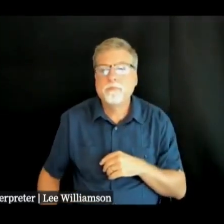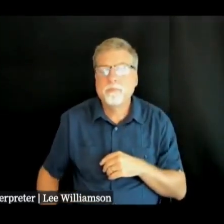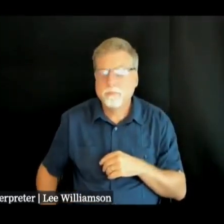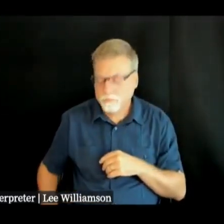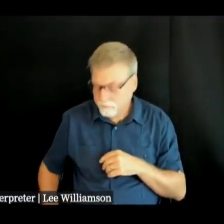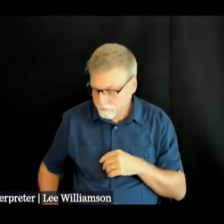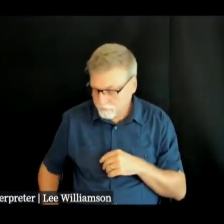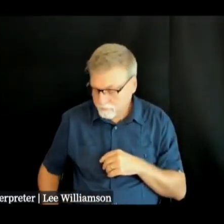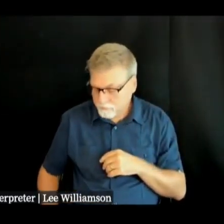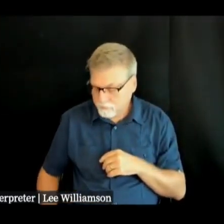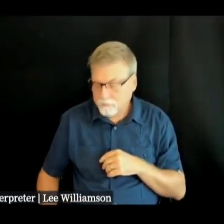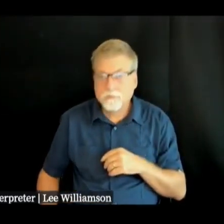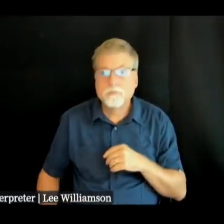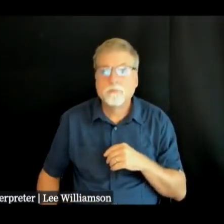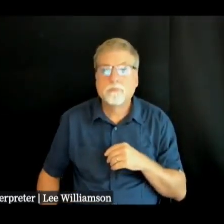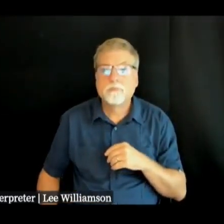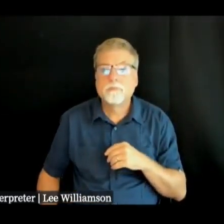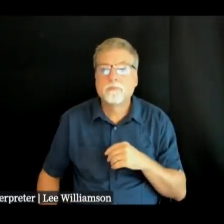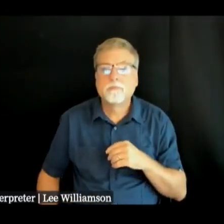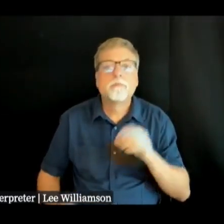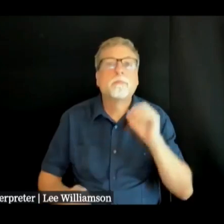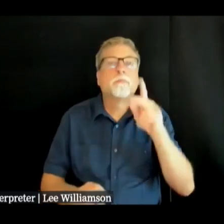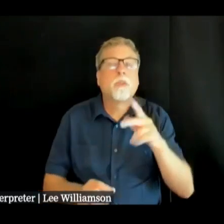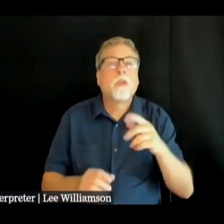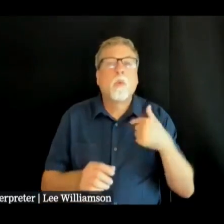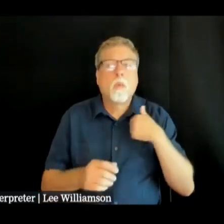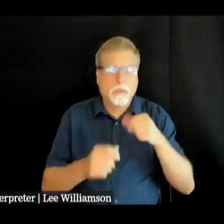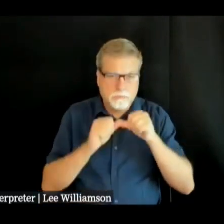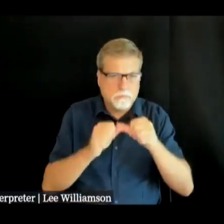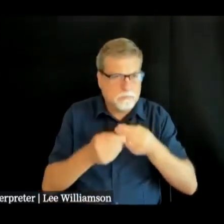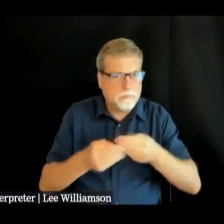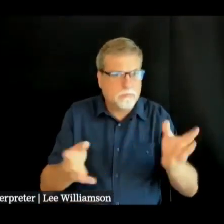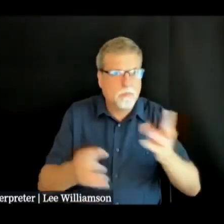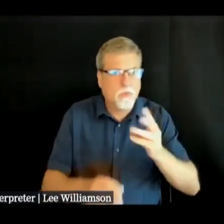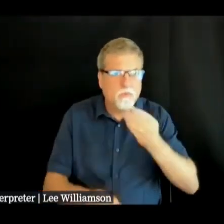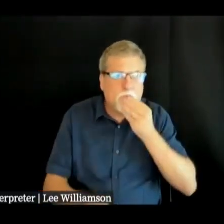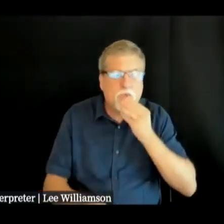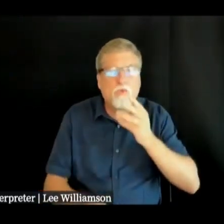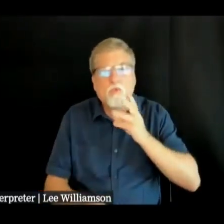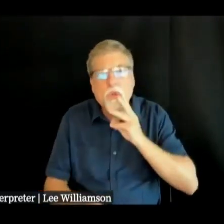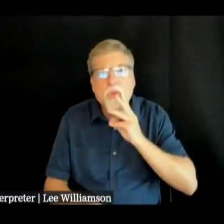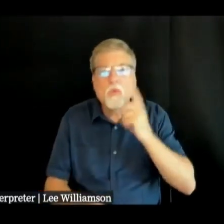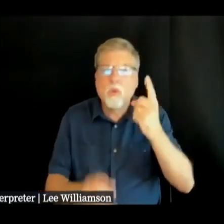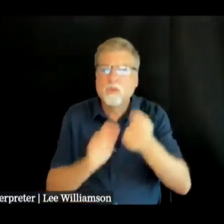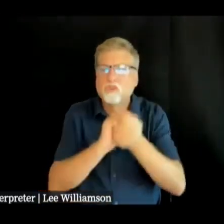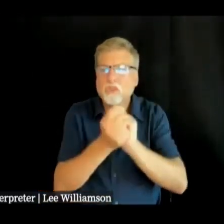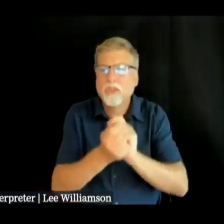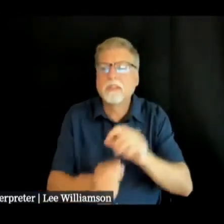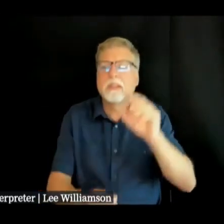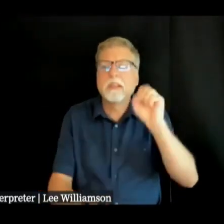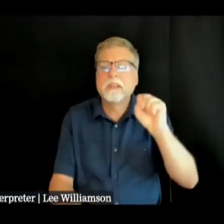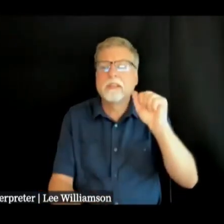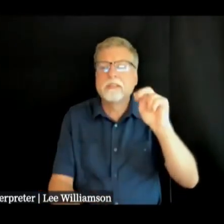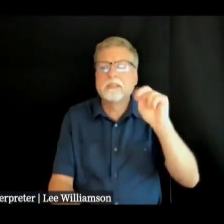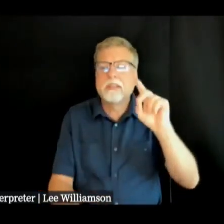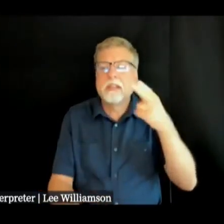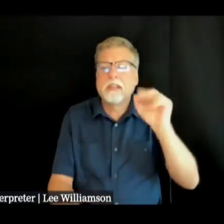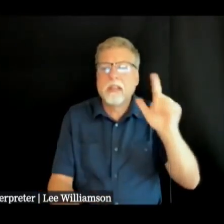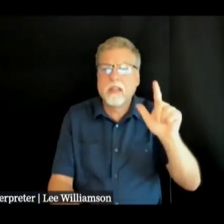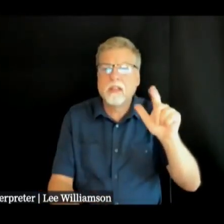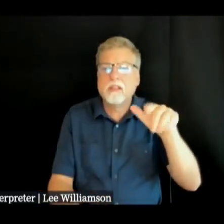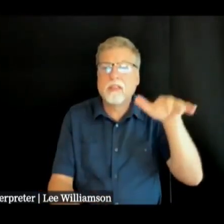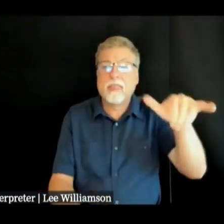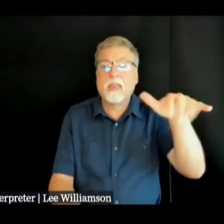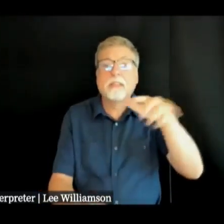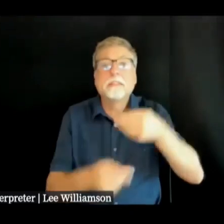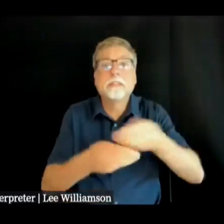provide food and water distribution we had made one change the Sand Hill Elementary distribution site is being relocated to